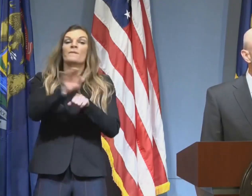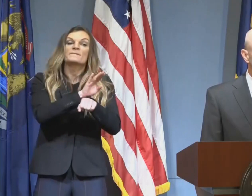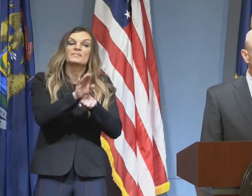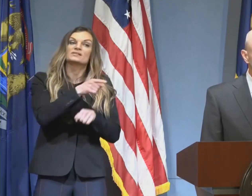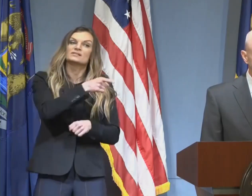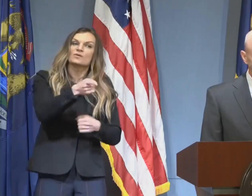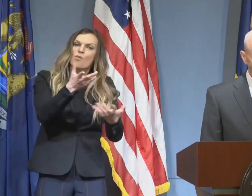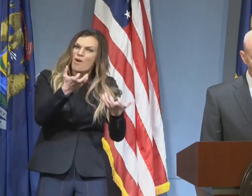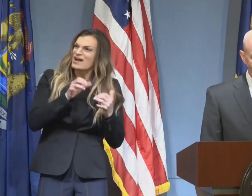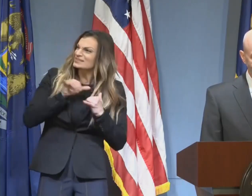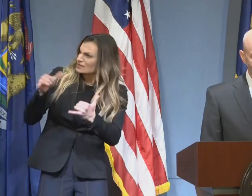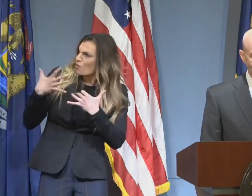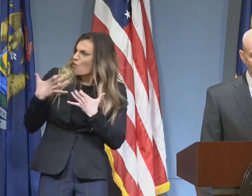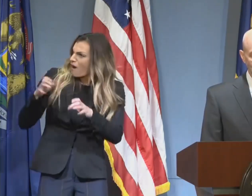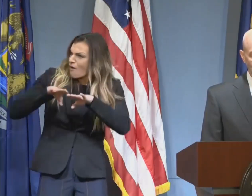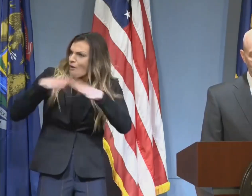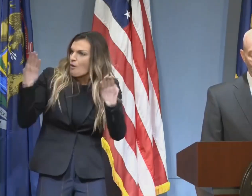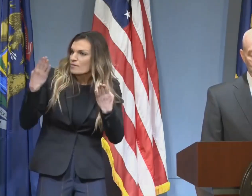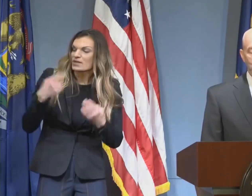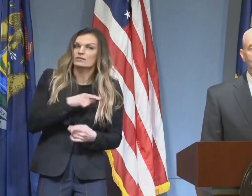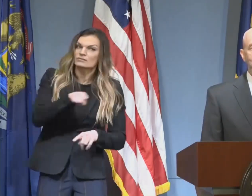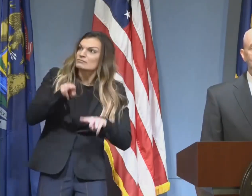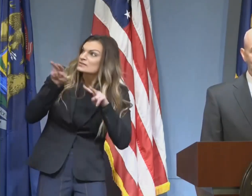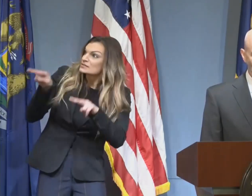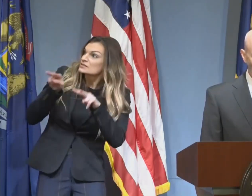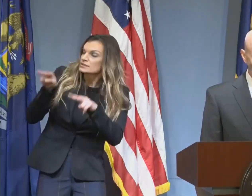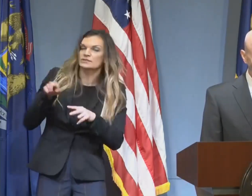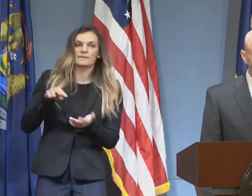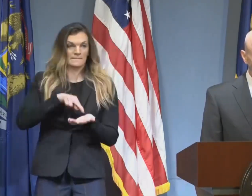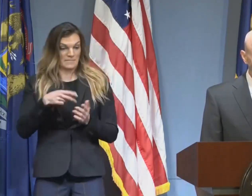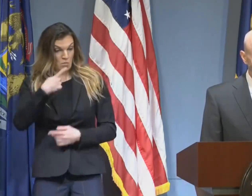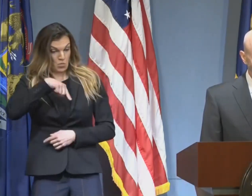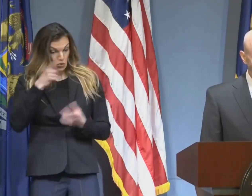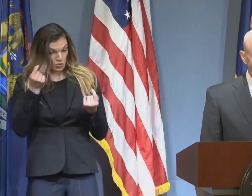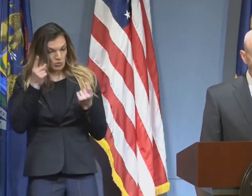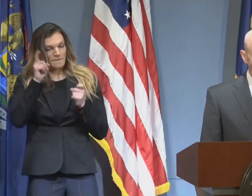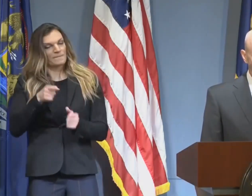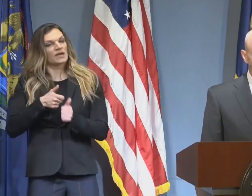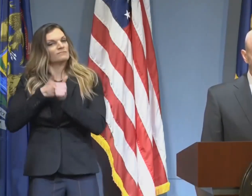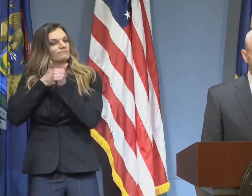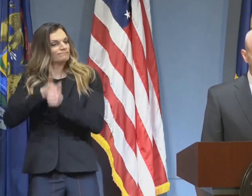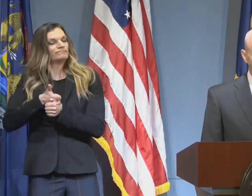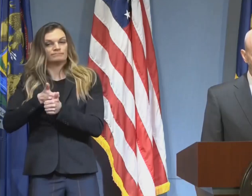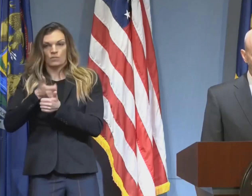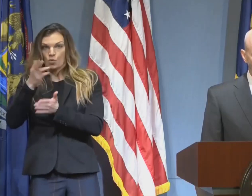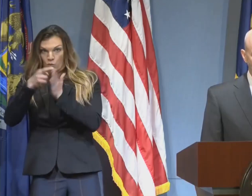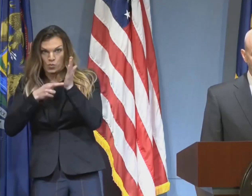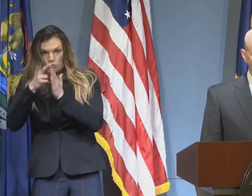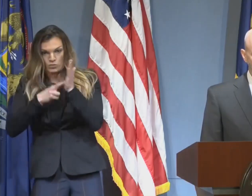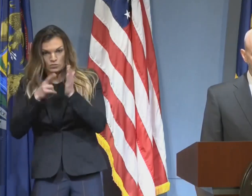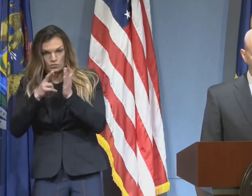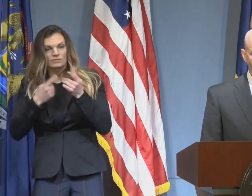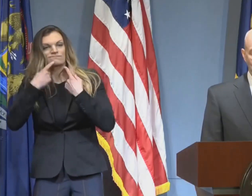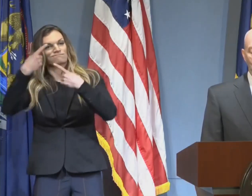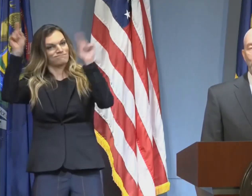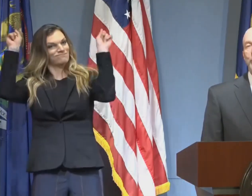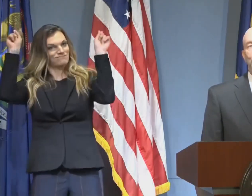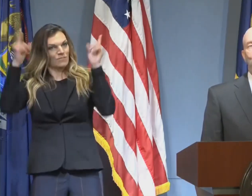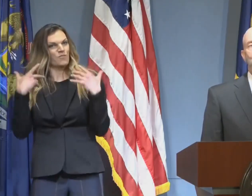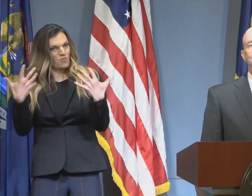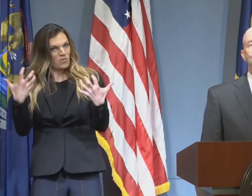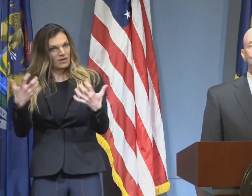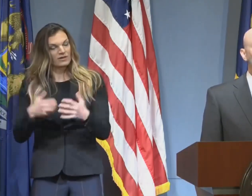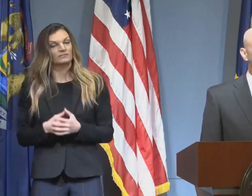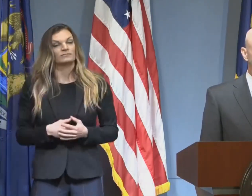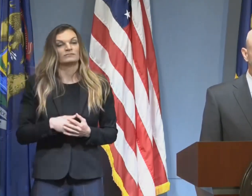in the near future. Lastly, we look forward to updating you all soon on our plan for the Great Detroit Auto